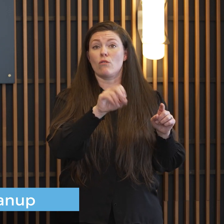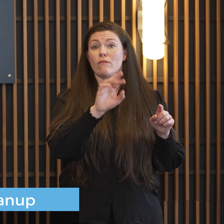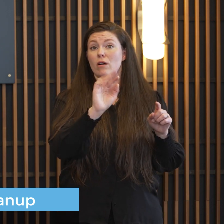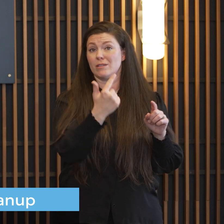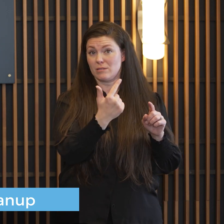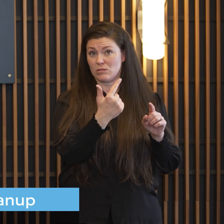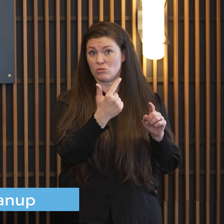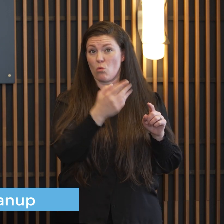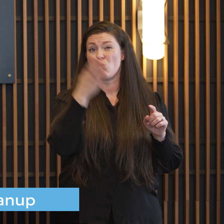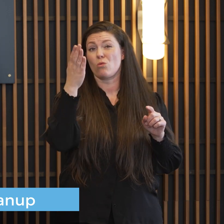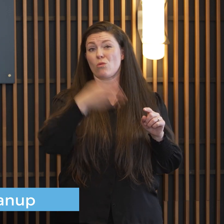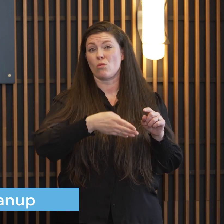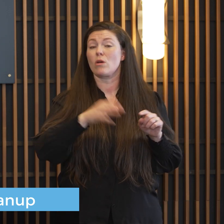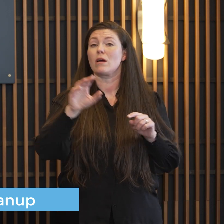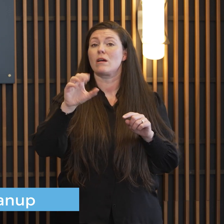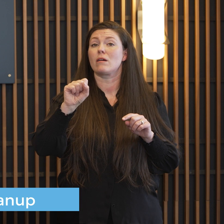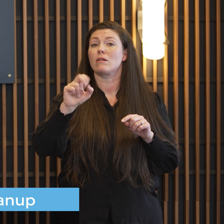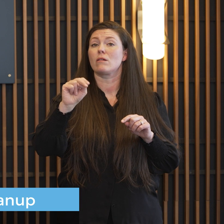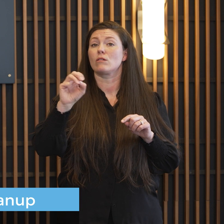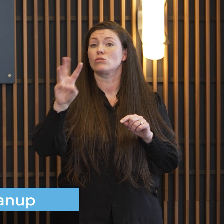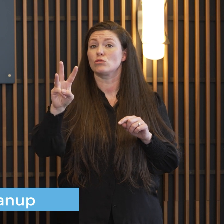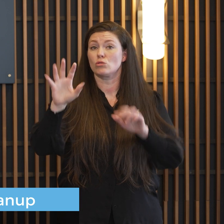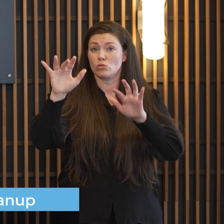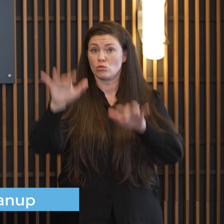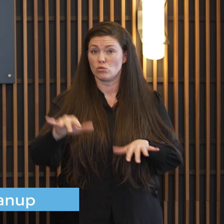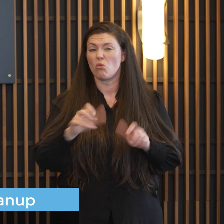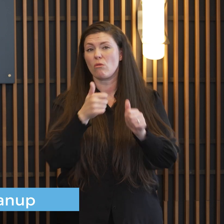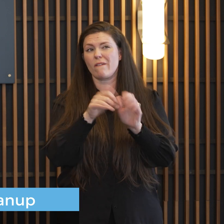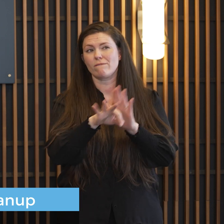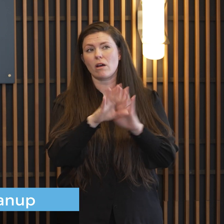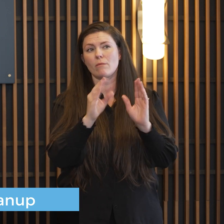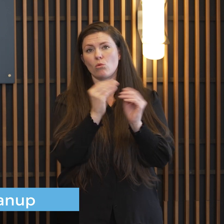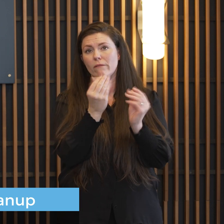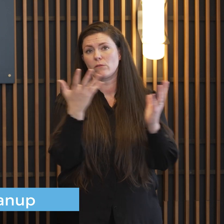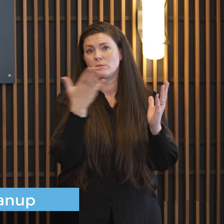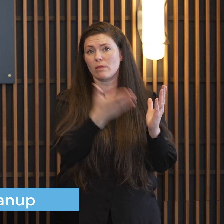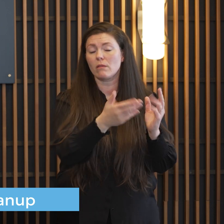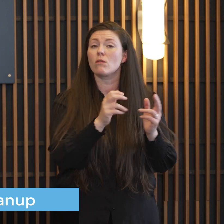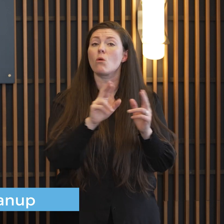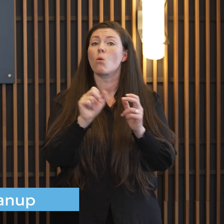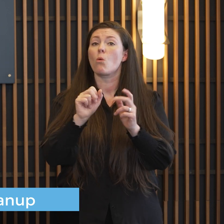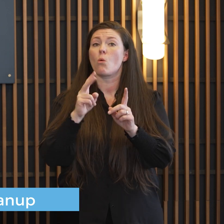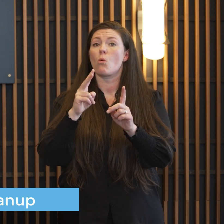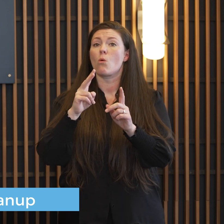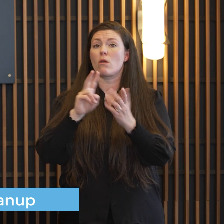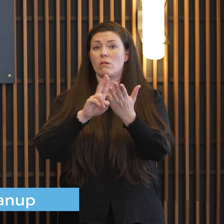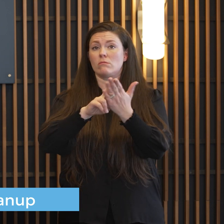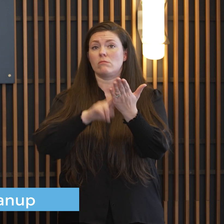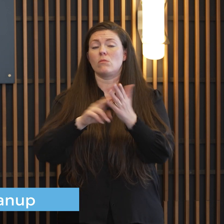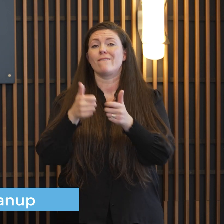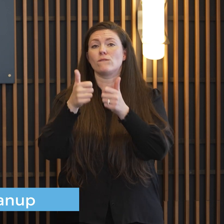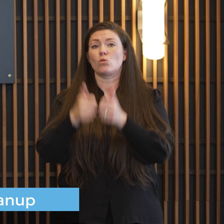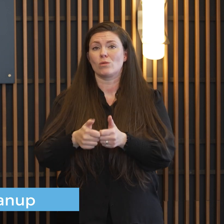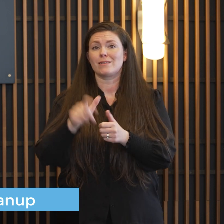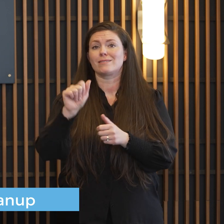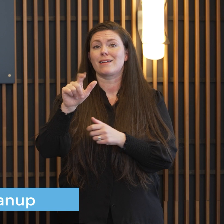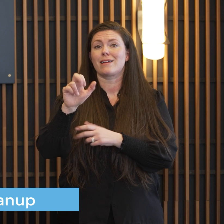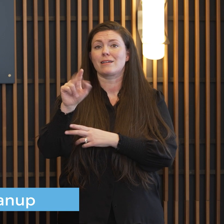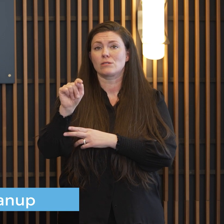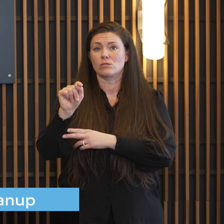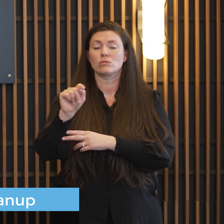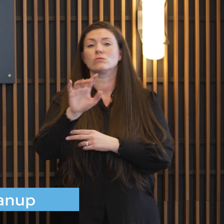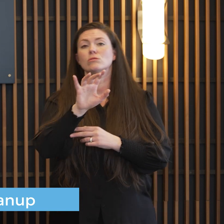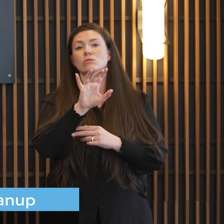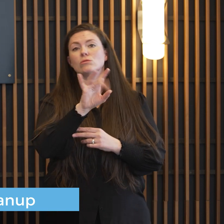uh slash snow or you can also get text alerts by texting snow alert to